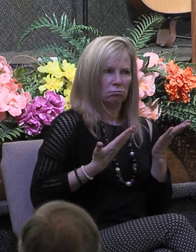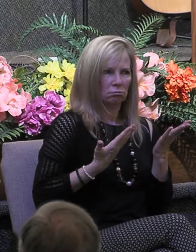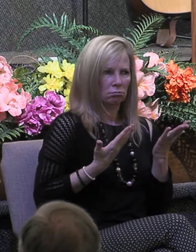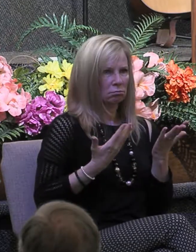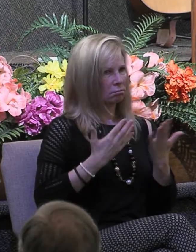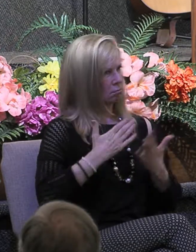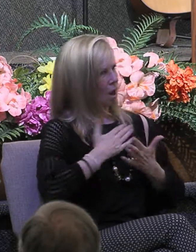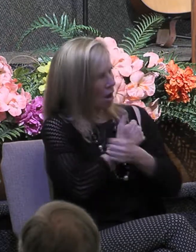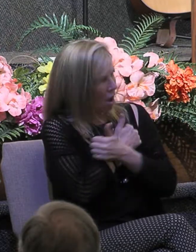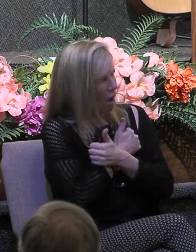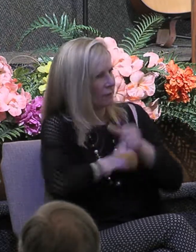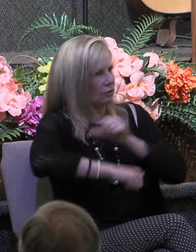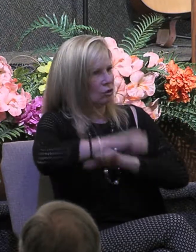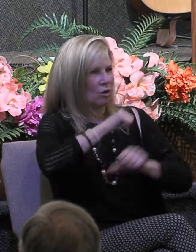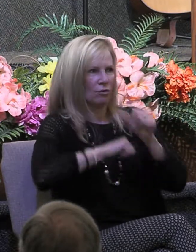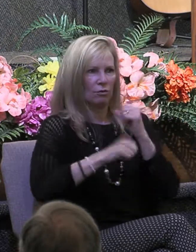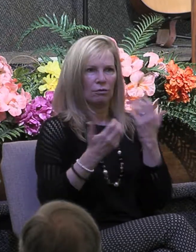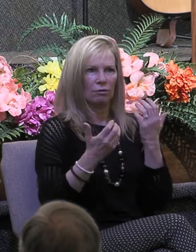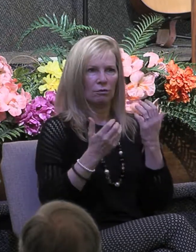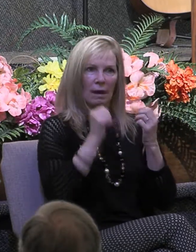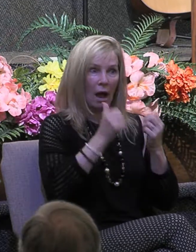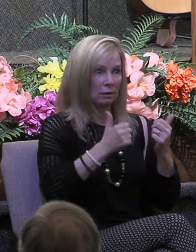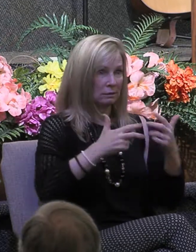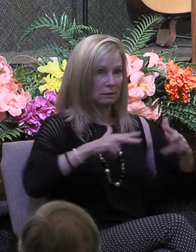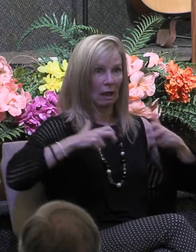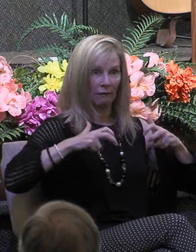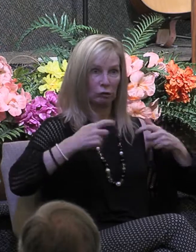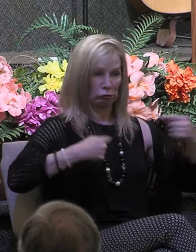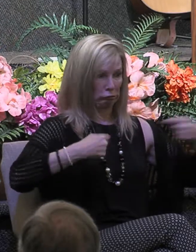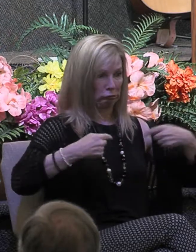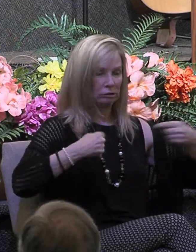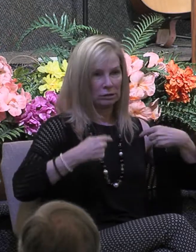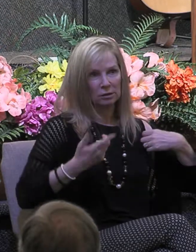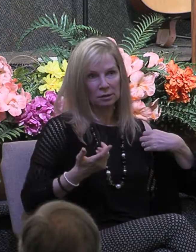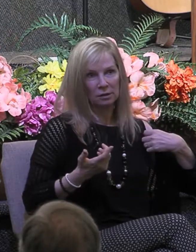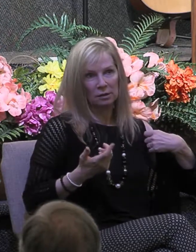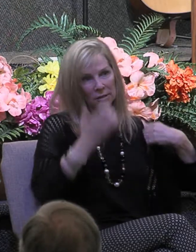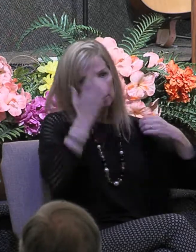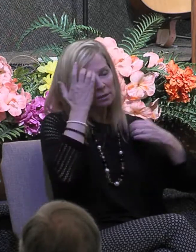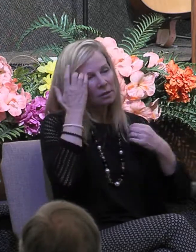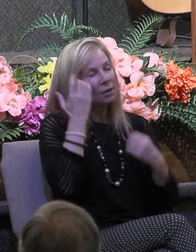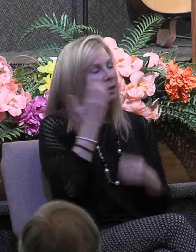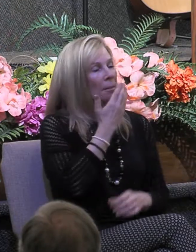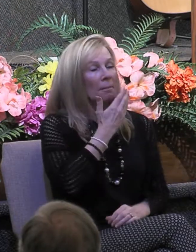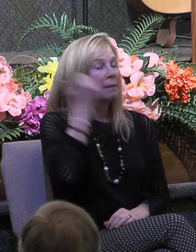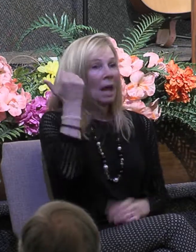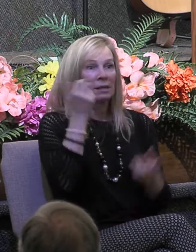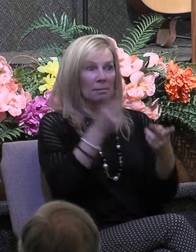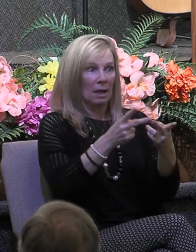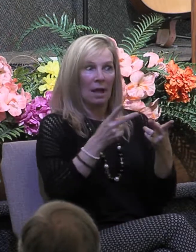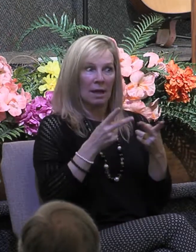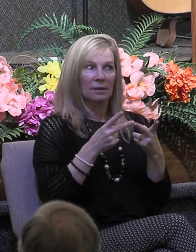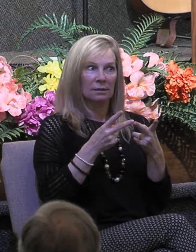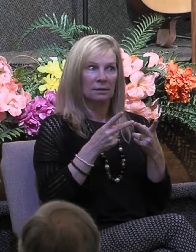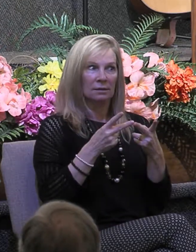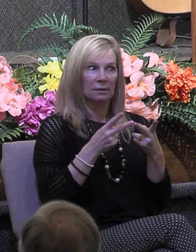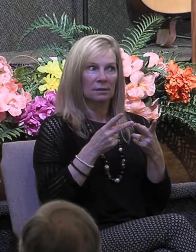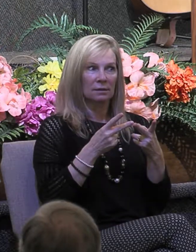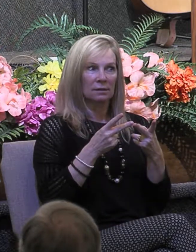world to look at and to evaluate. And folks, there is no better place for them to evaluate us than in the